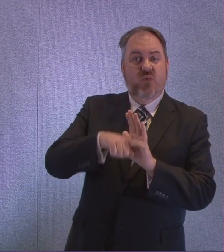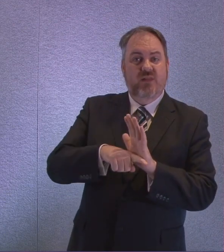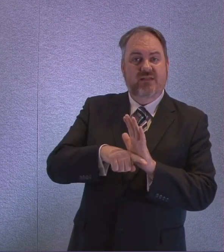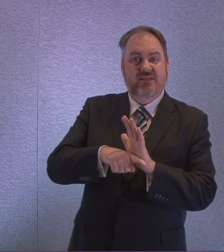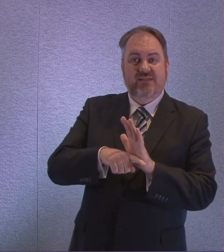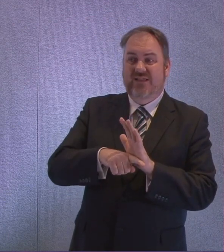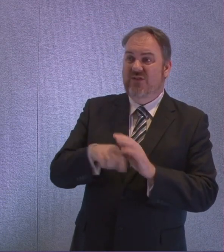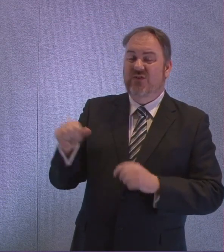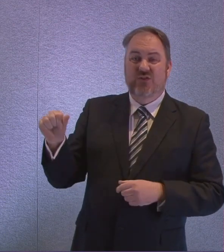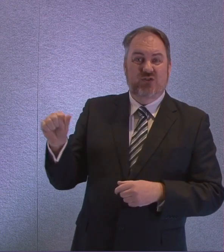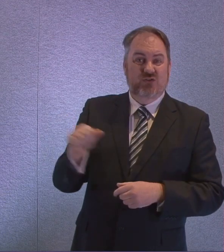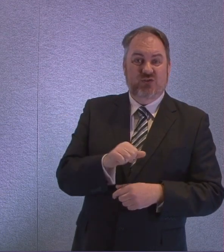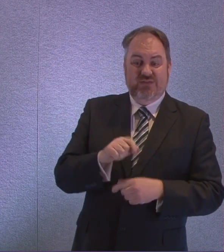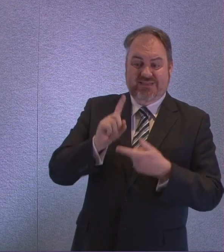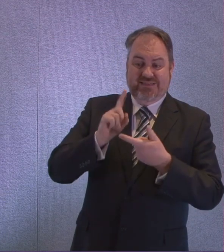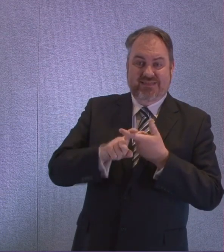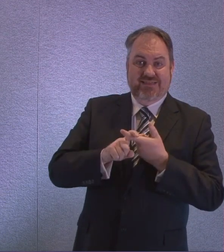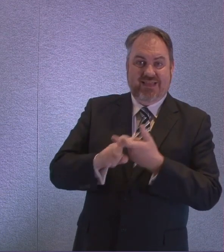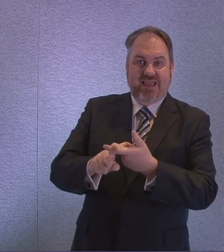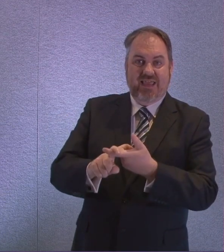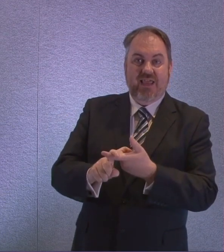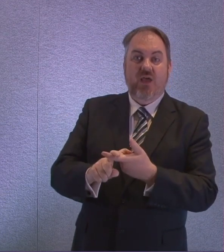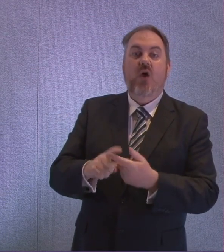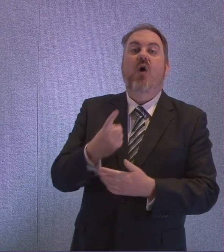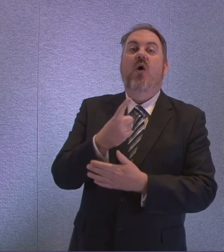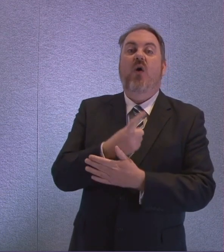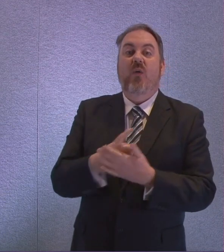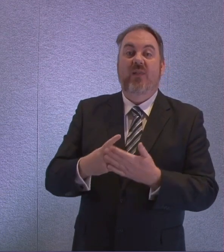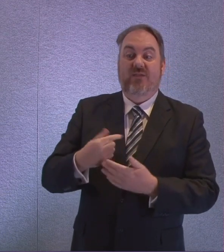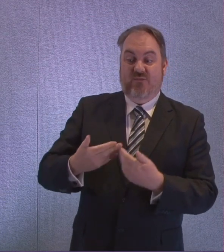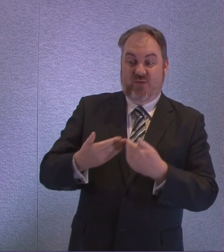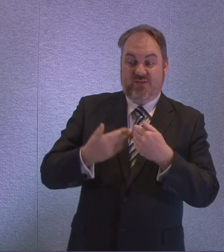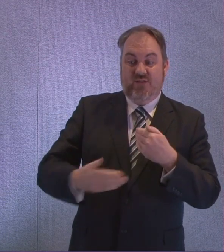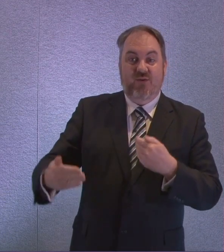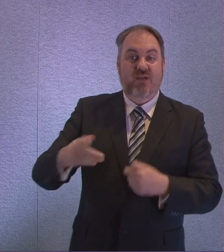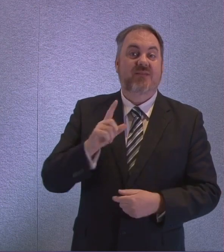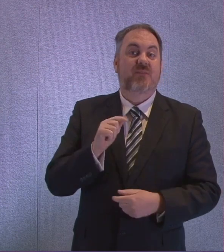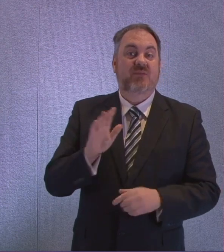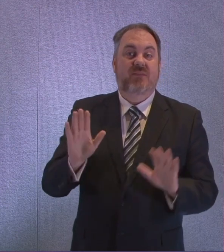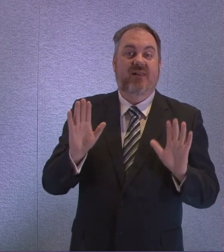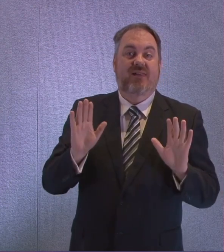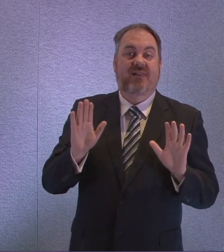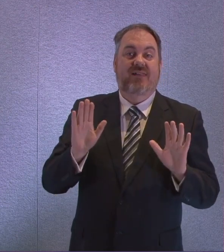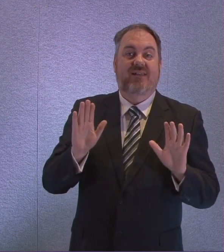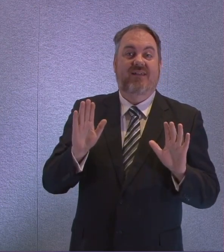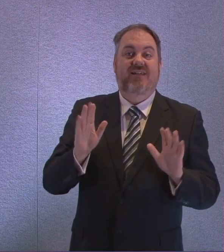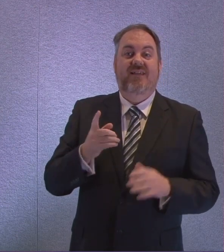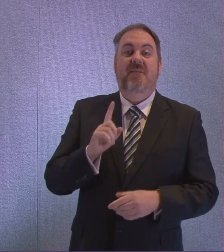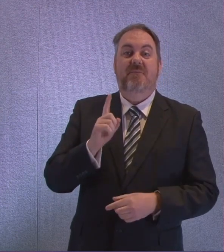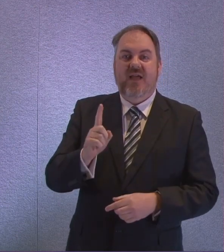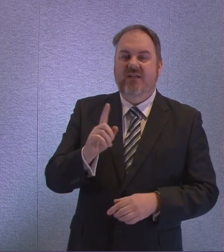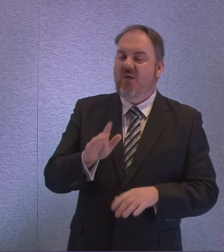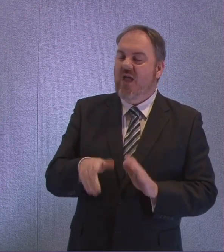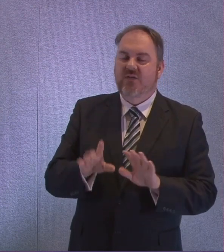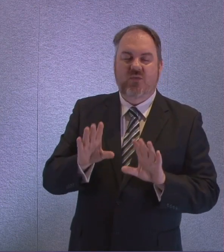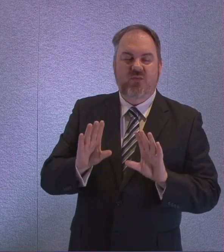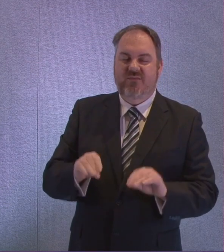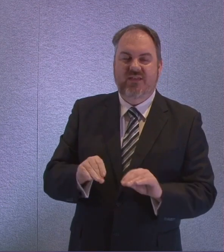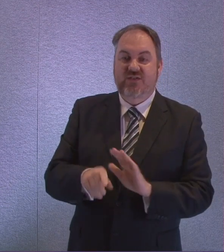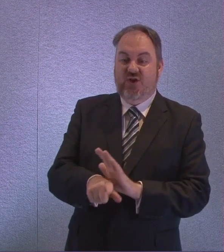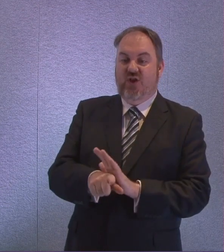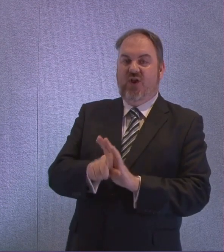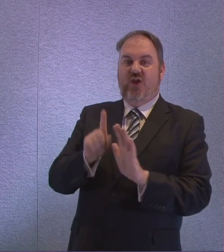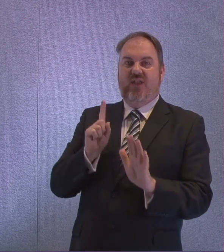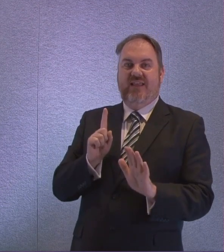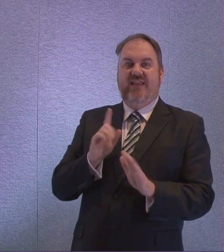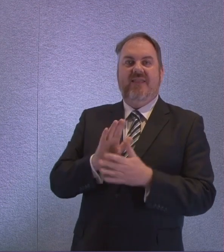minute longer than they have to be. But equally, I don't want us to come out of them prematurely in a way that will do damage, that we